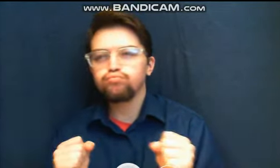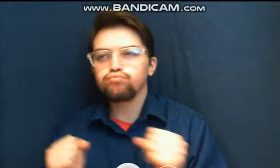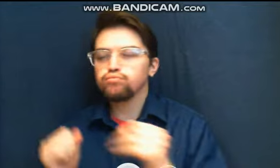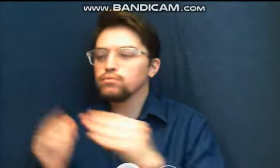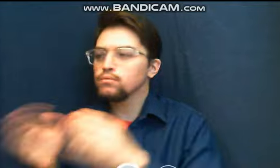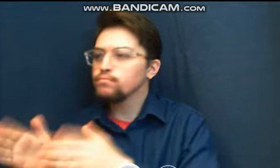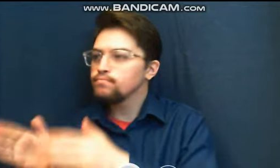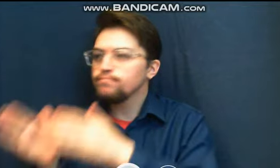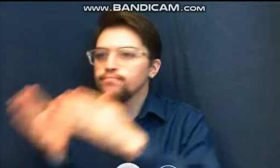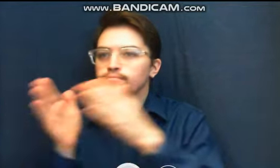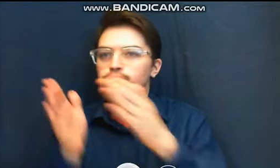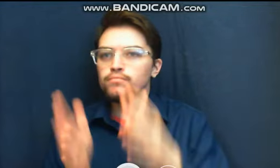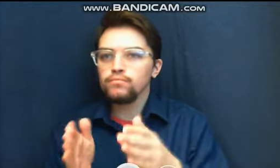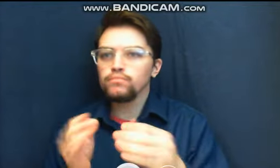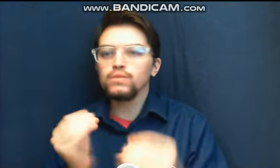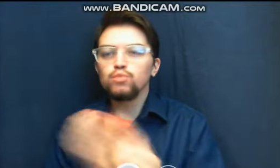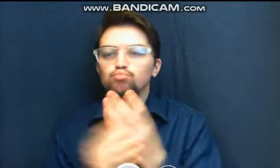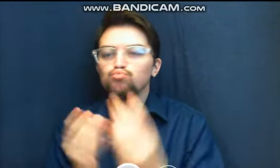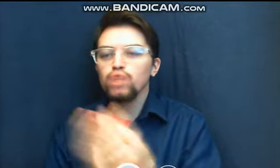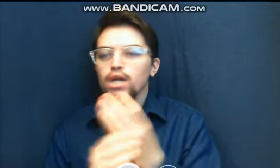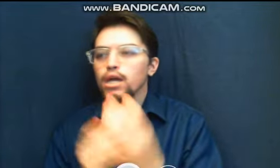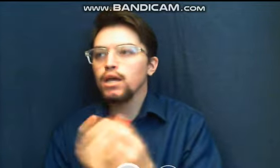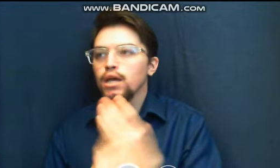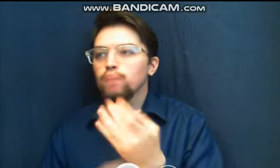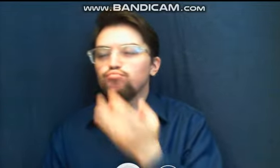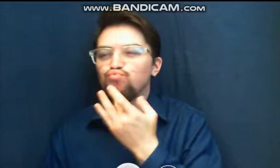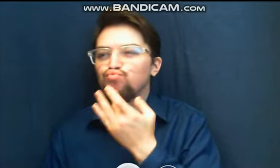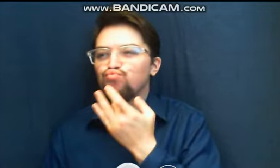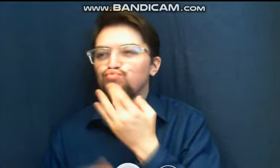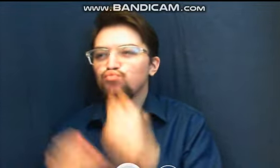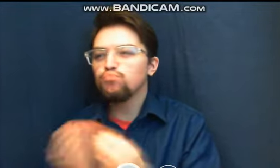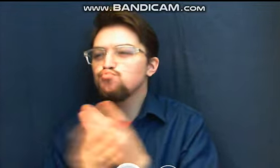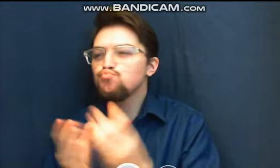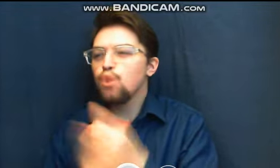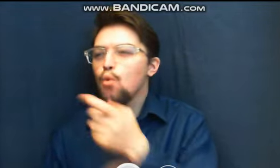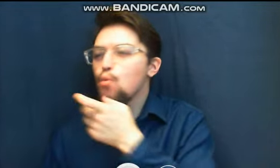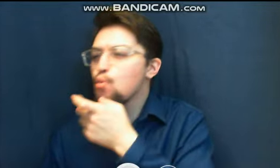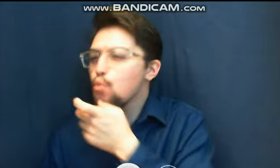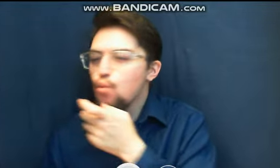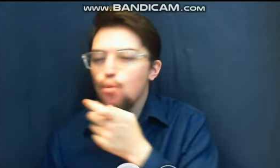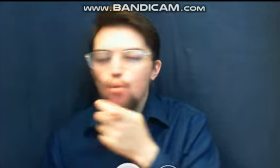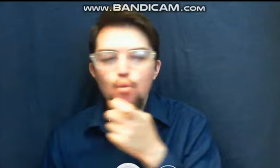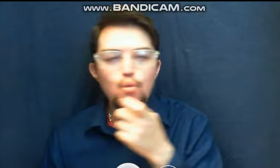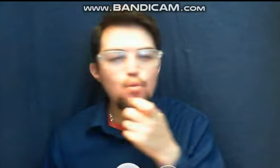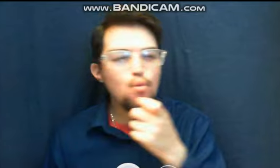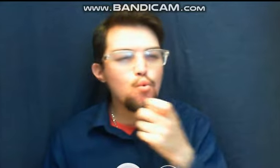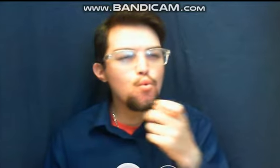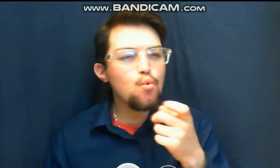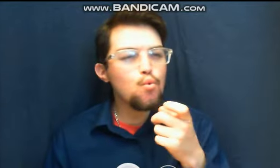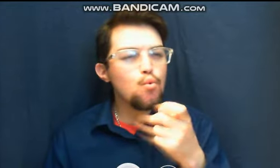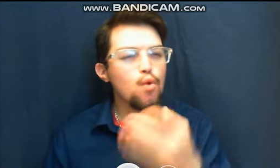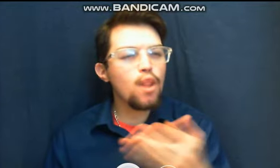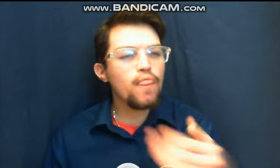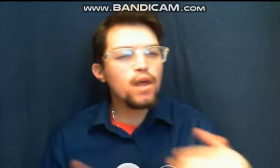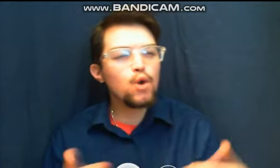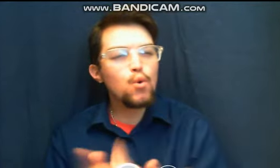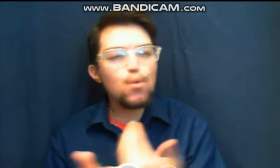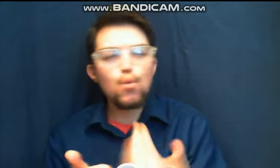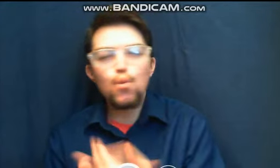who likes spring, when everything starts to grow and come alive, and everything is reborn, 1, 2, 3, 4,